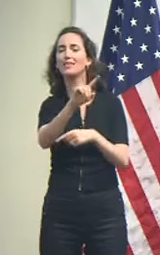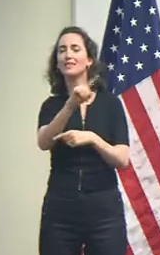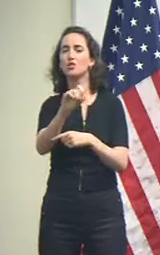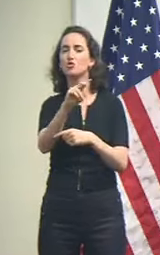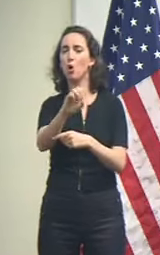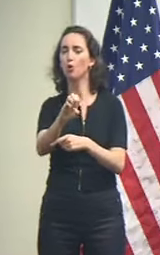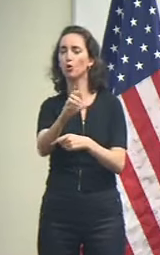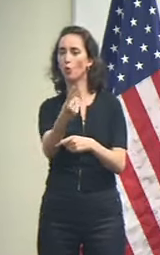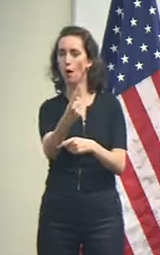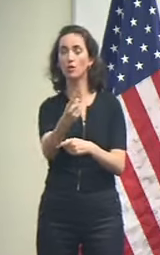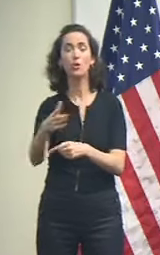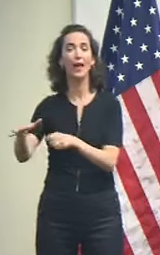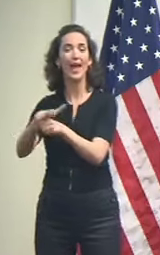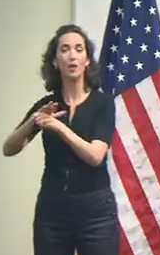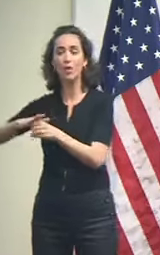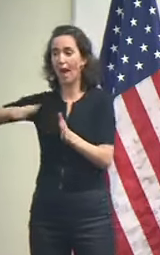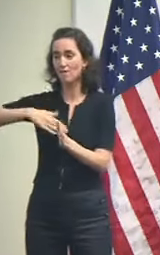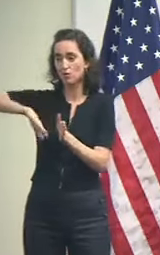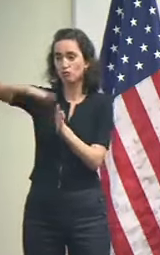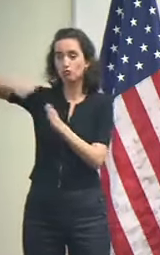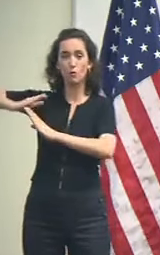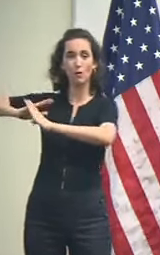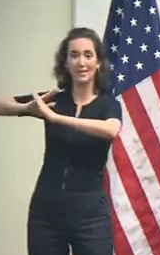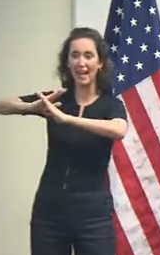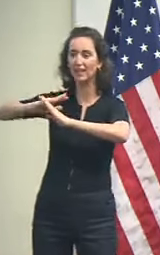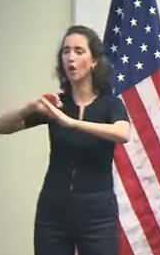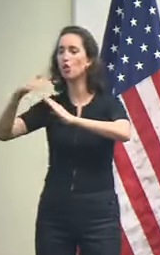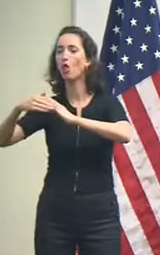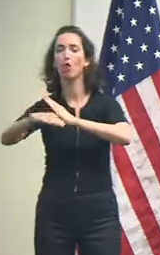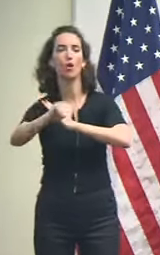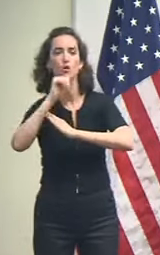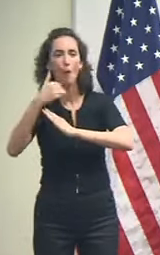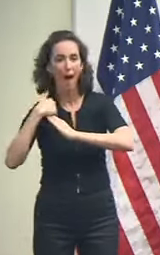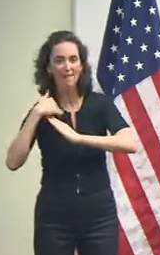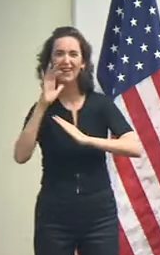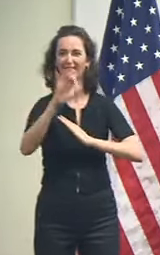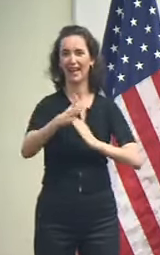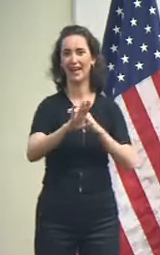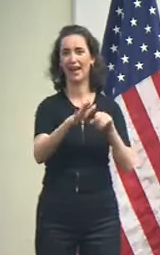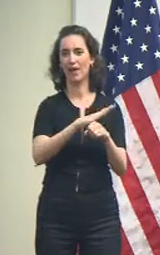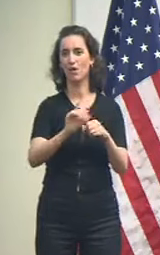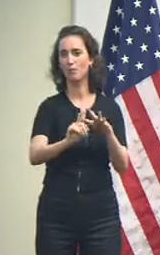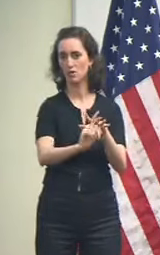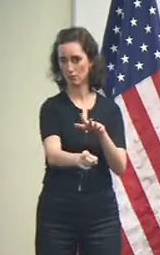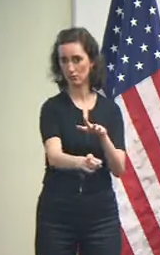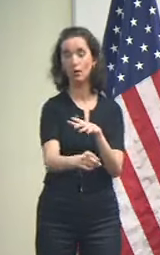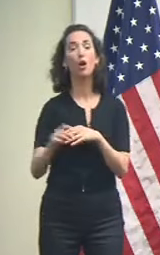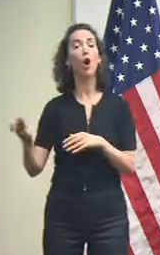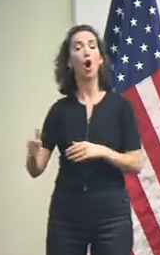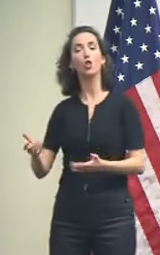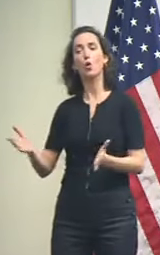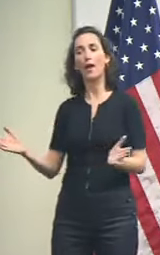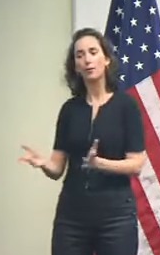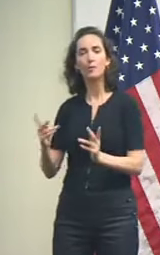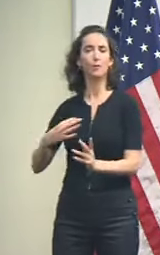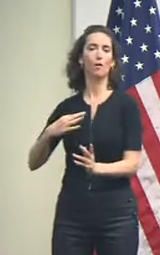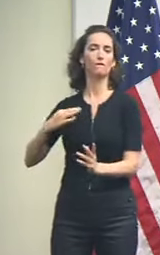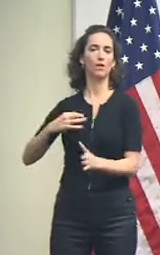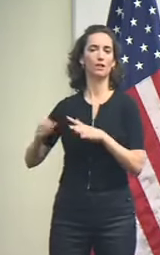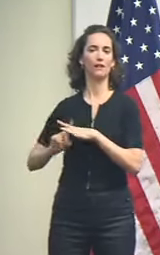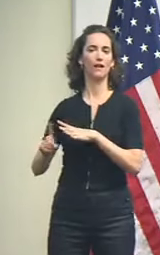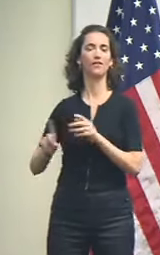area. There are also voluntary evacuations in place for portions of